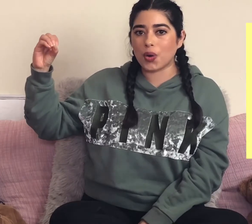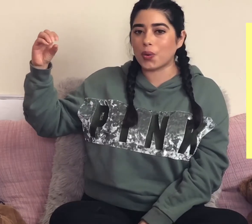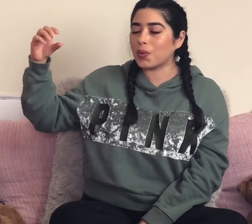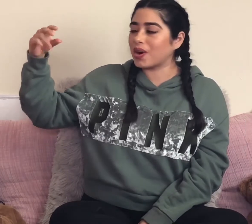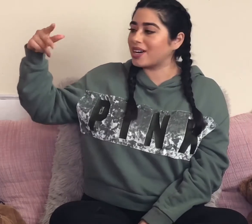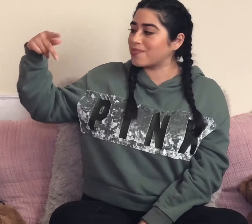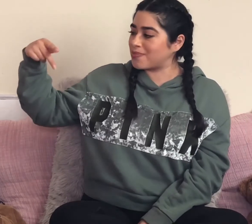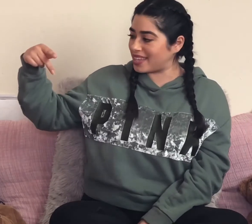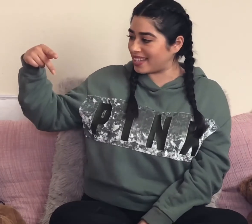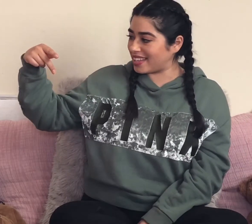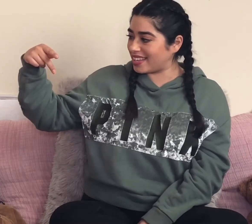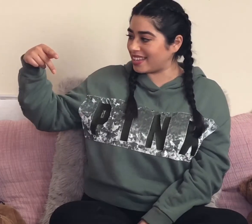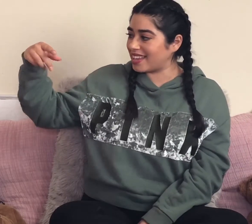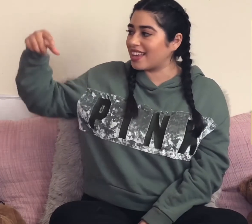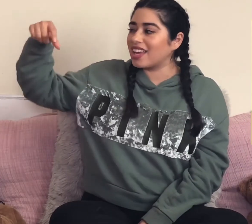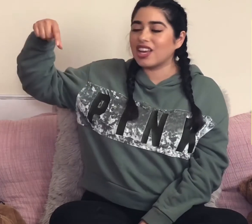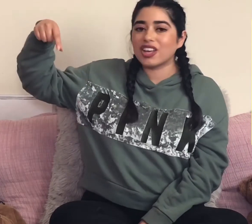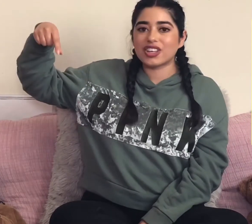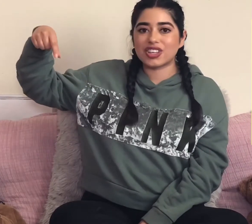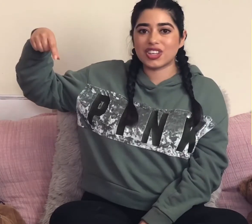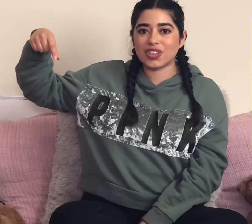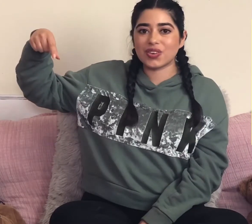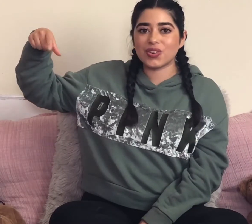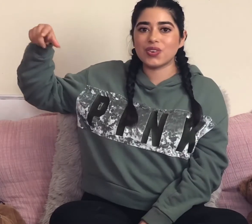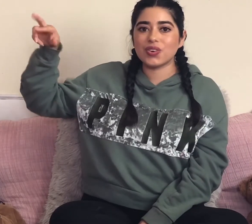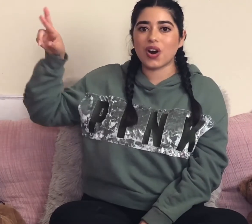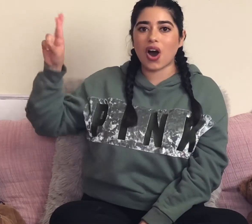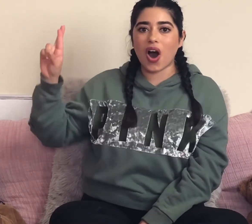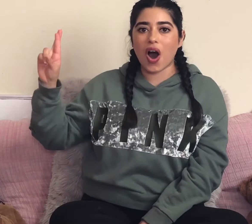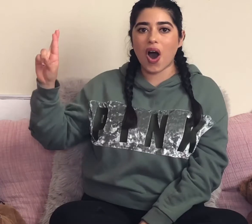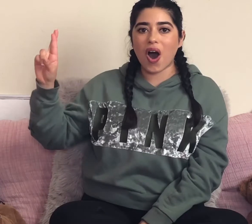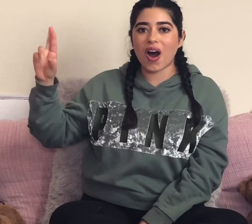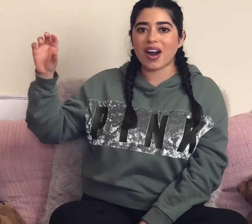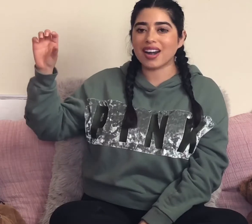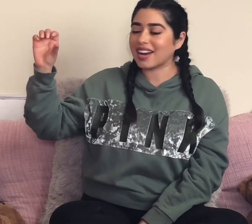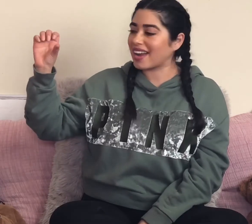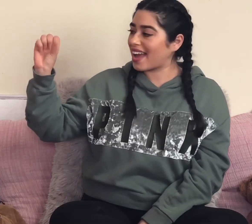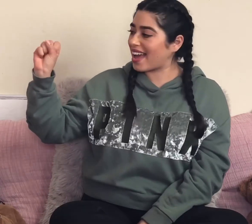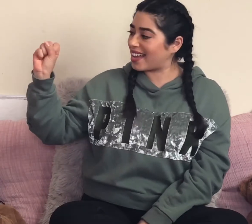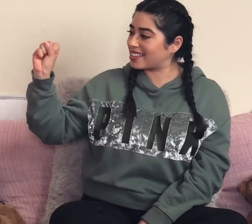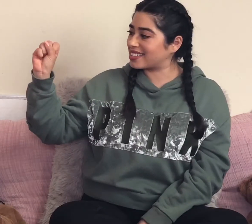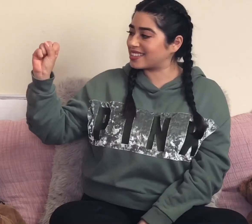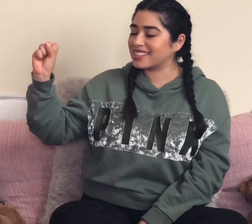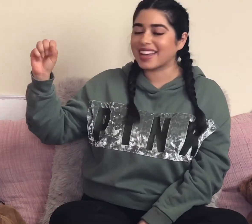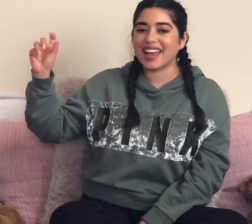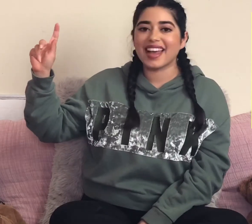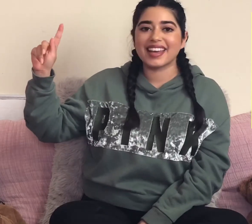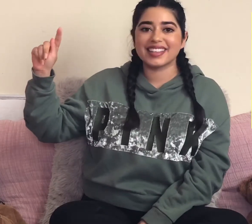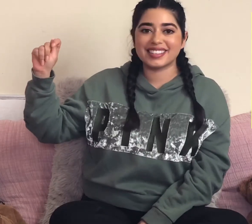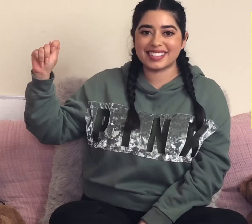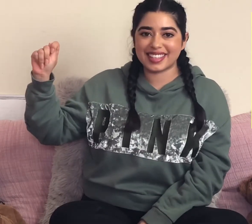P Q R S T T